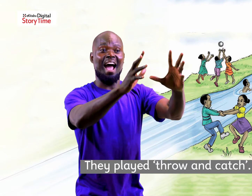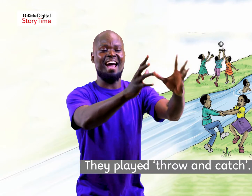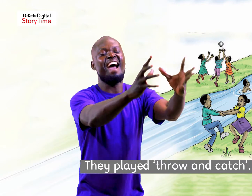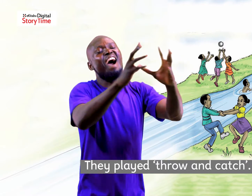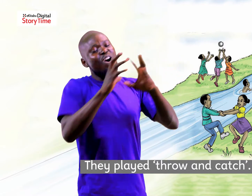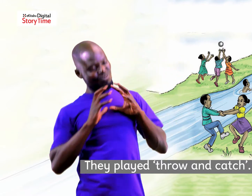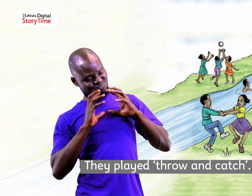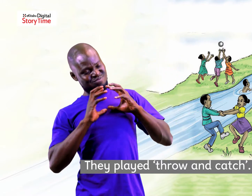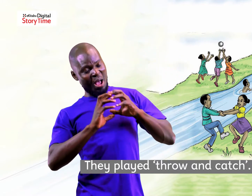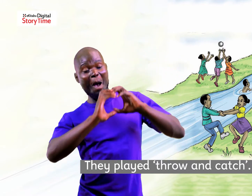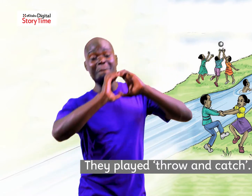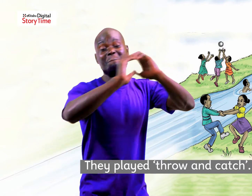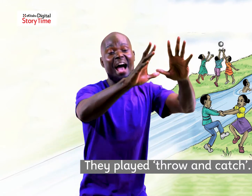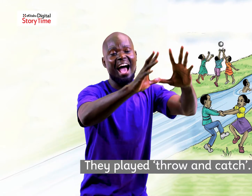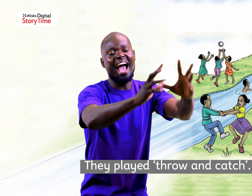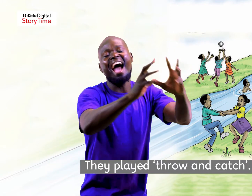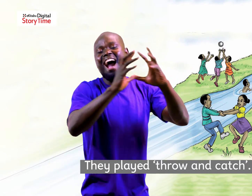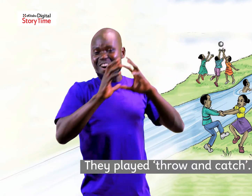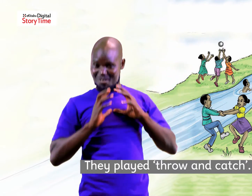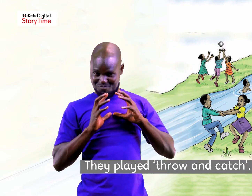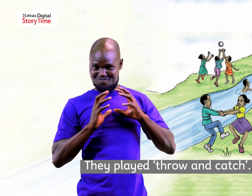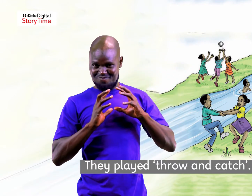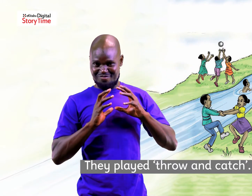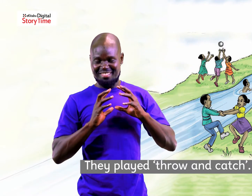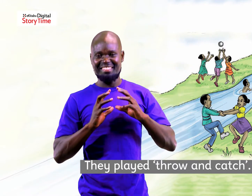they played throw and catch